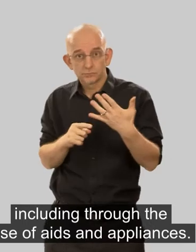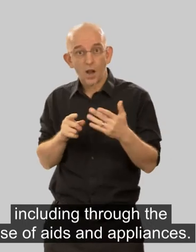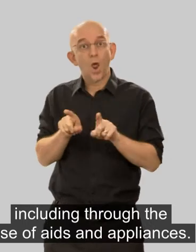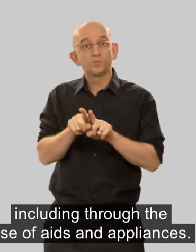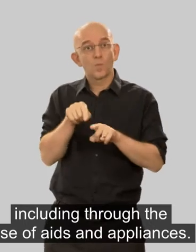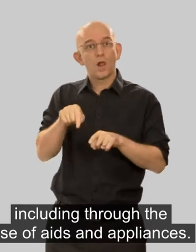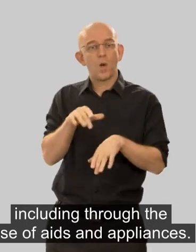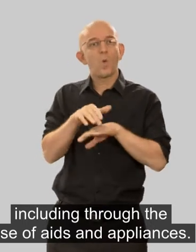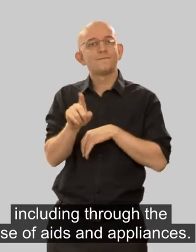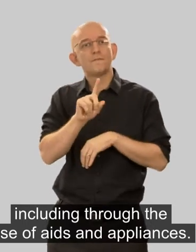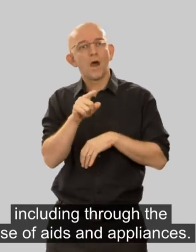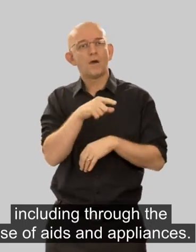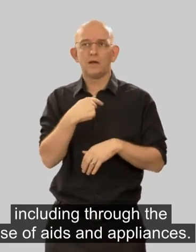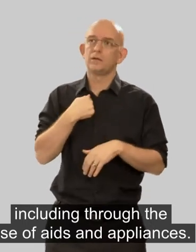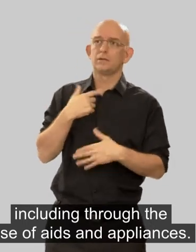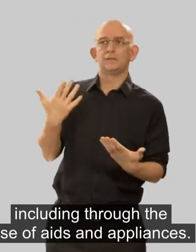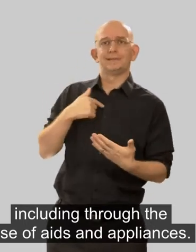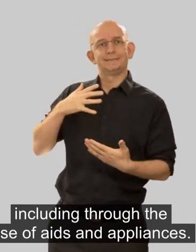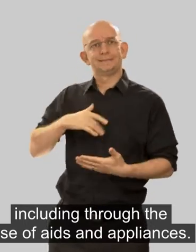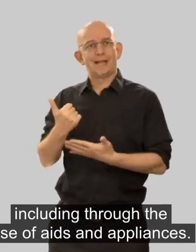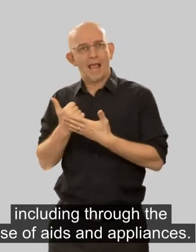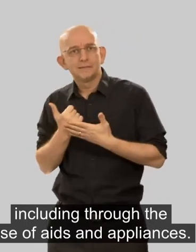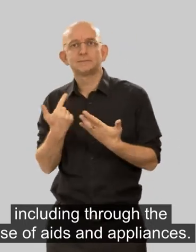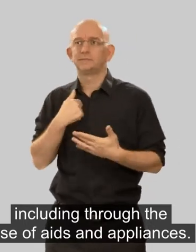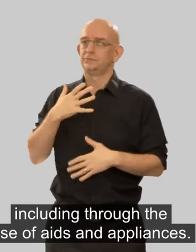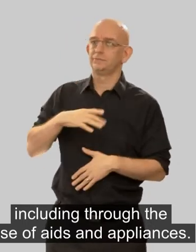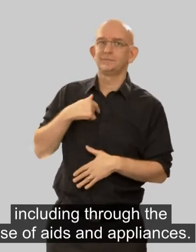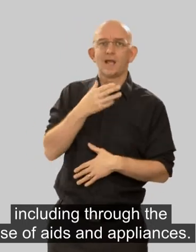including through the use of aids and appliances